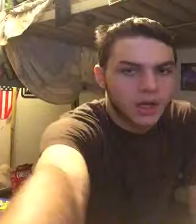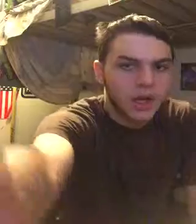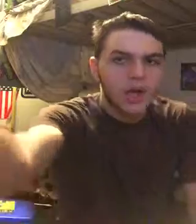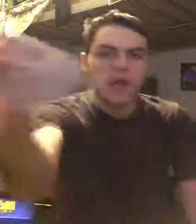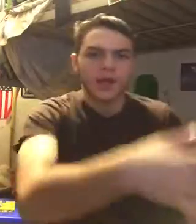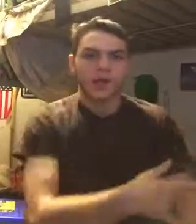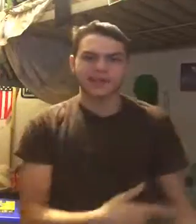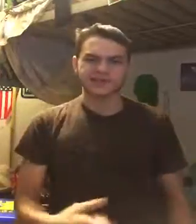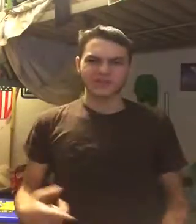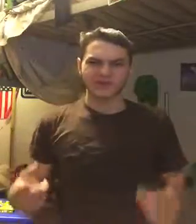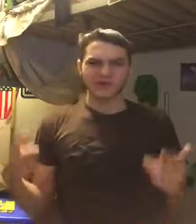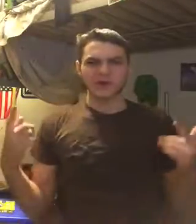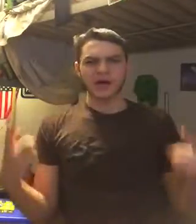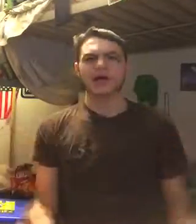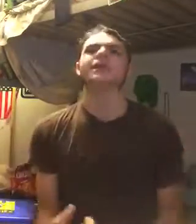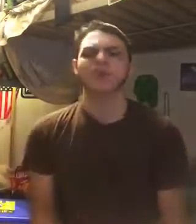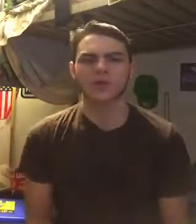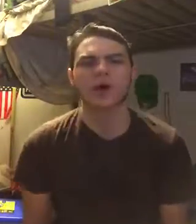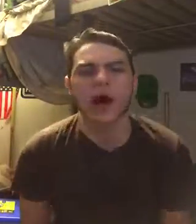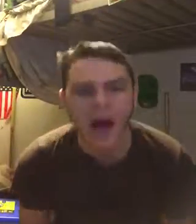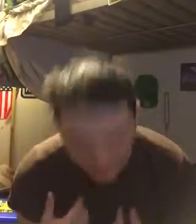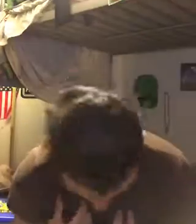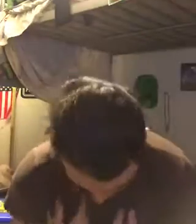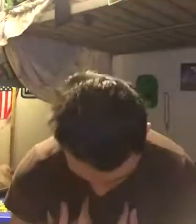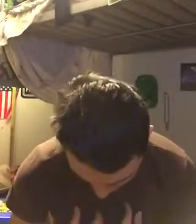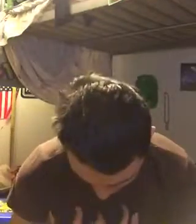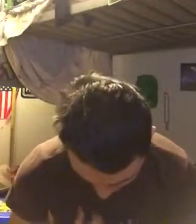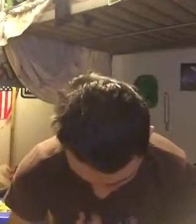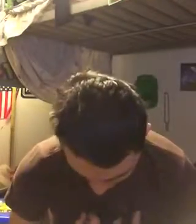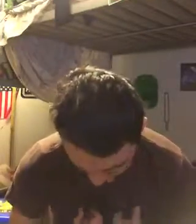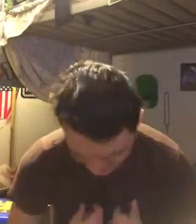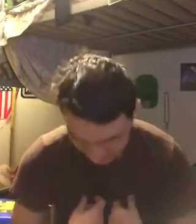Hey guys, what's going on? I am YoshiBeesMount13